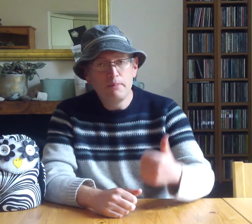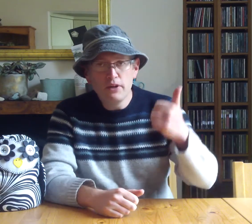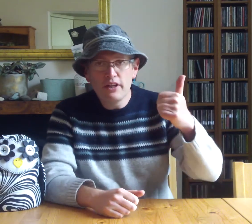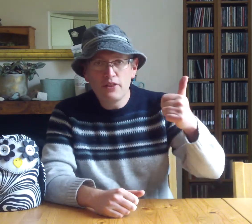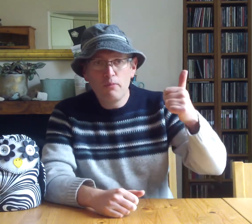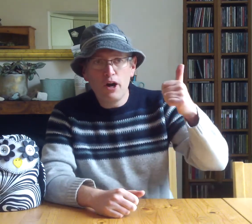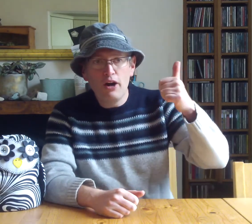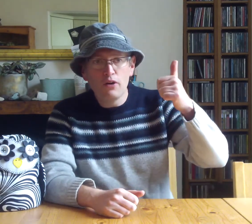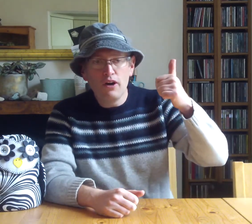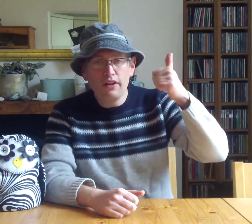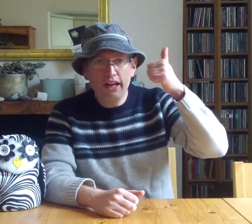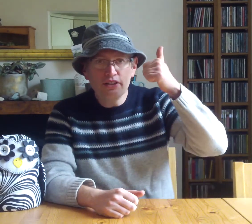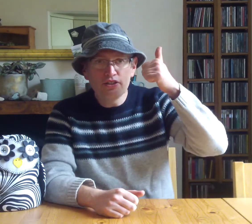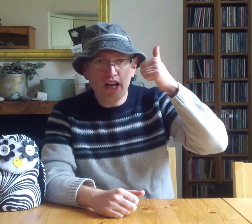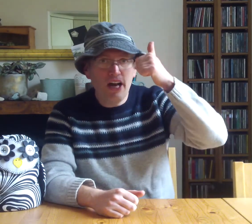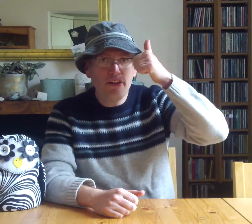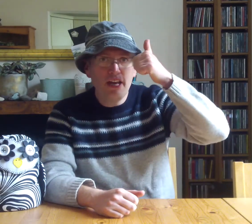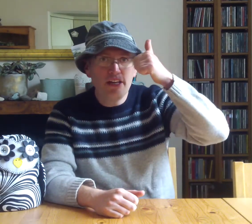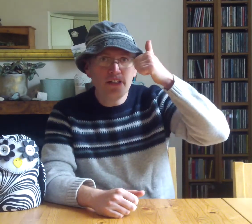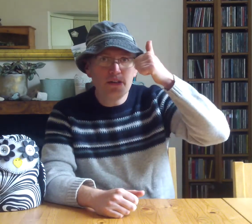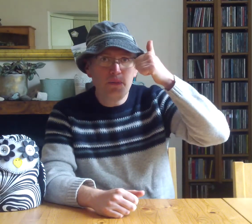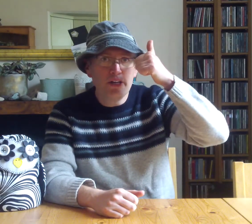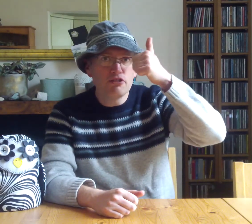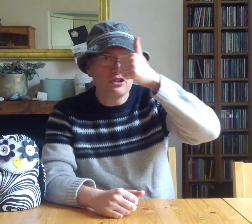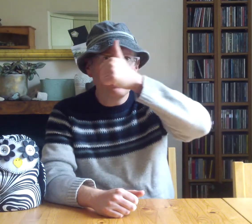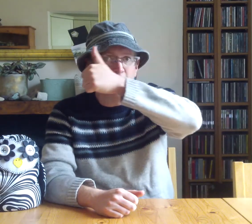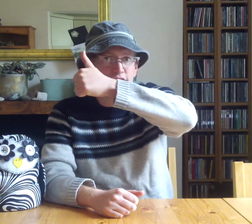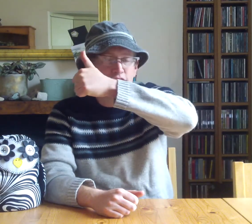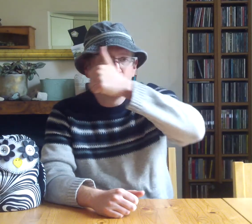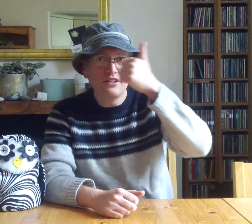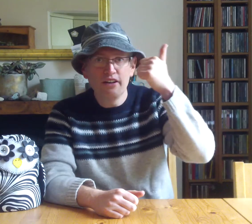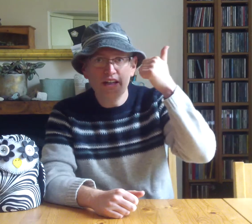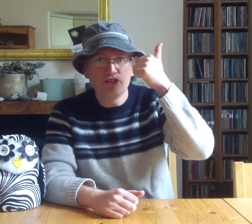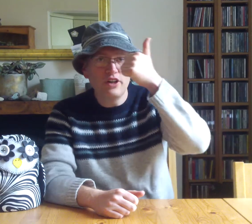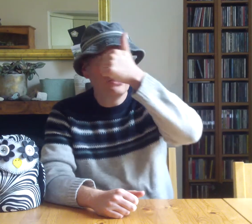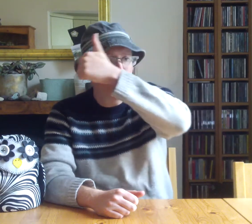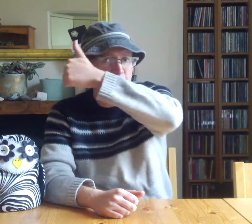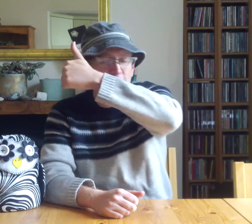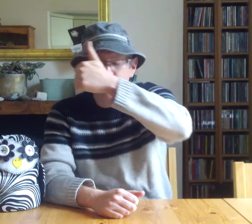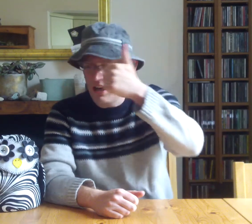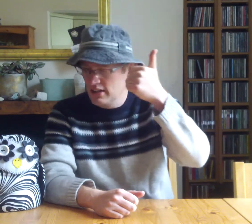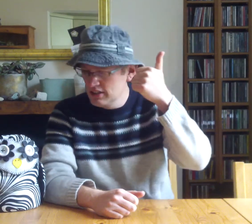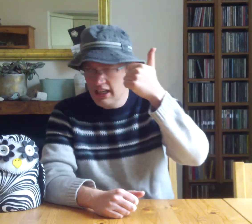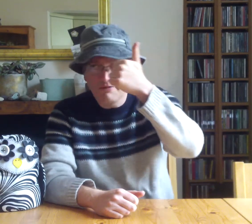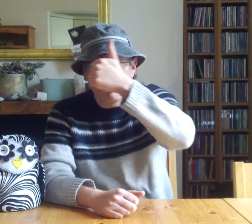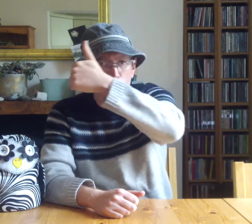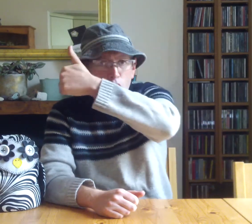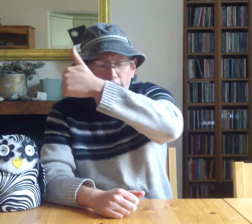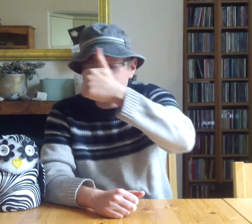put your thumb out like this and then you put it across your head like this. So it's clever. Clever or wise.